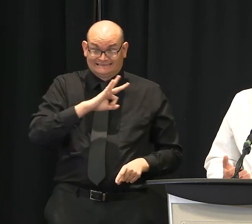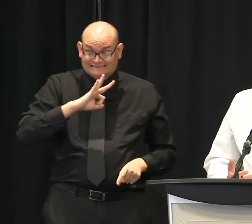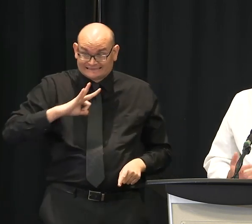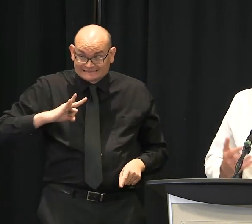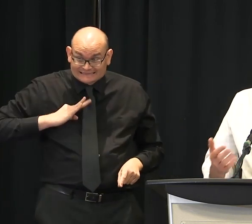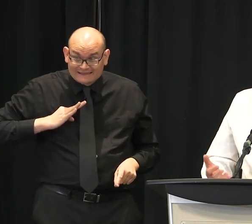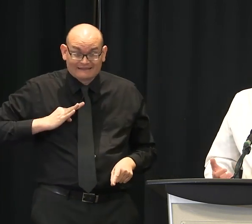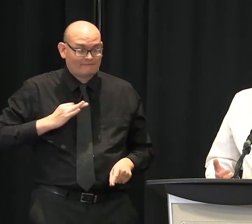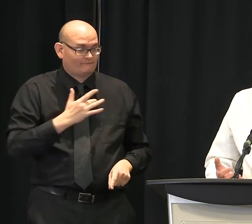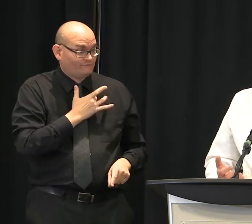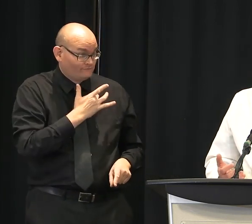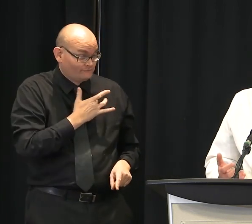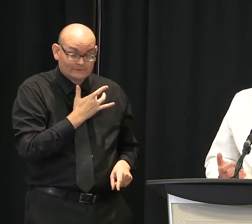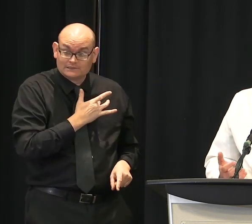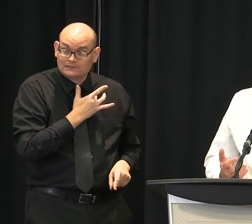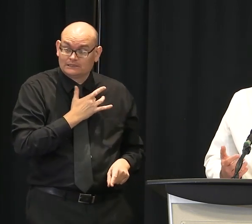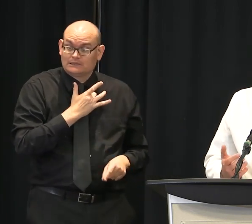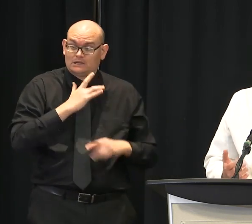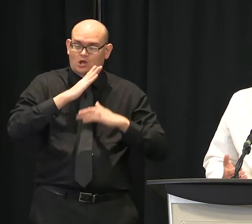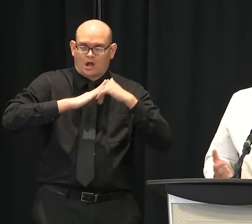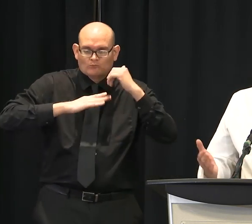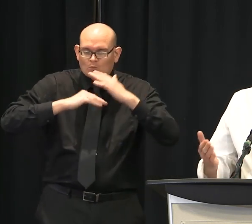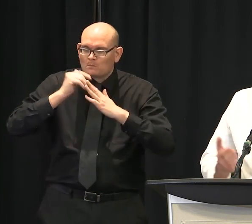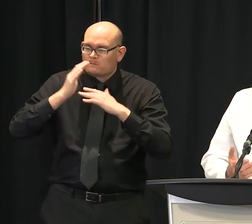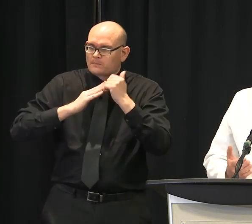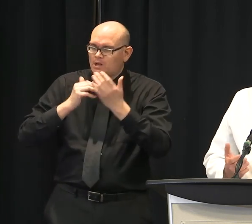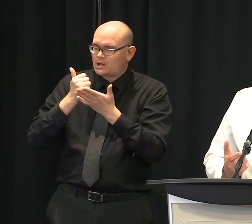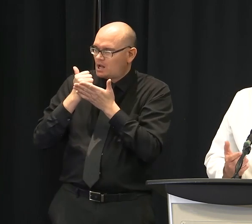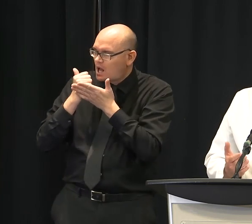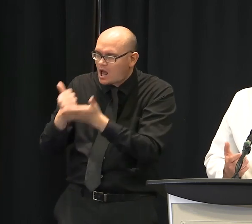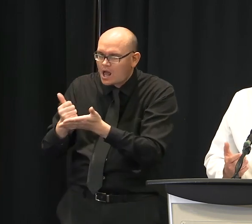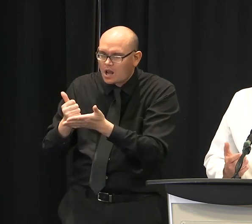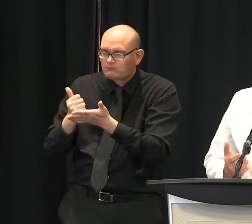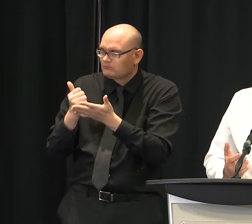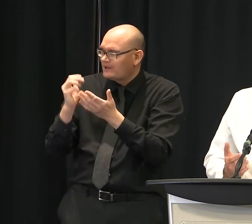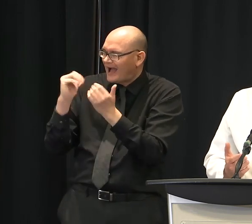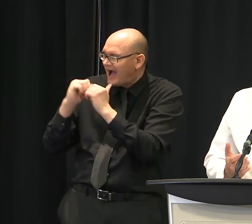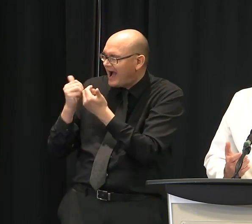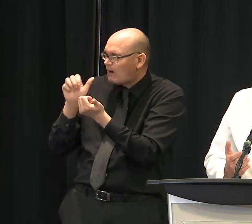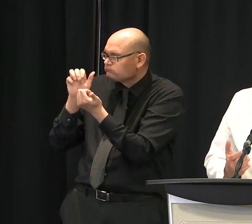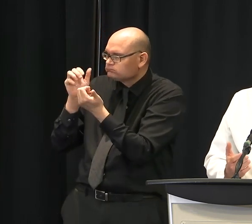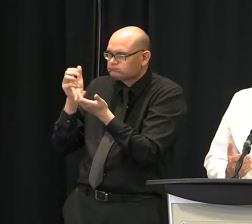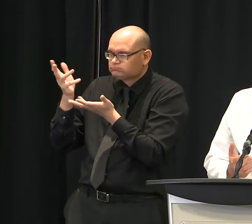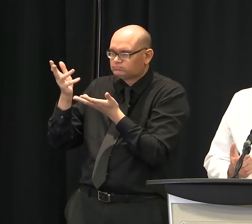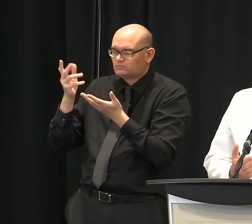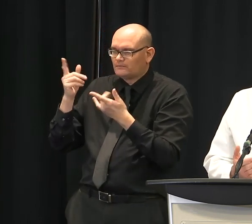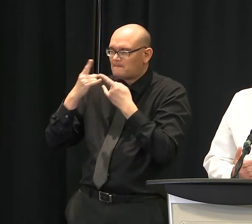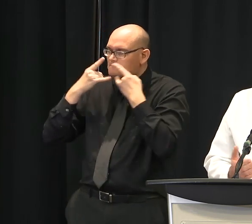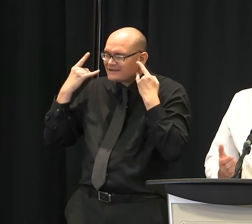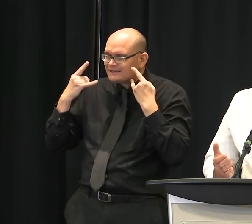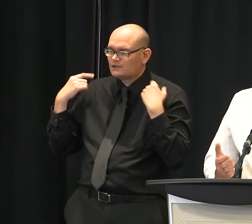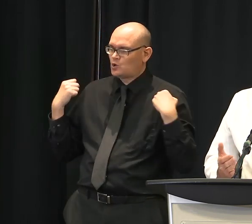PPE. There's plenty of PPE. We've got a lot of precautions in place, and we've seen very, very few infections